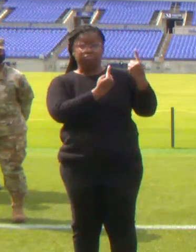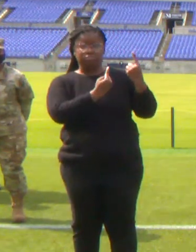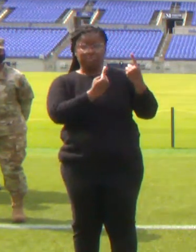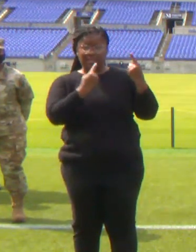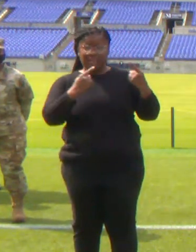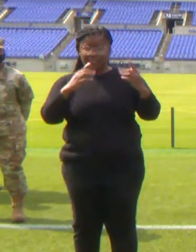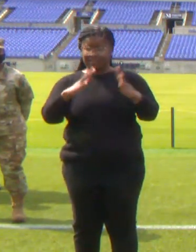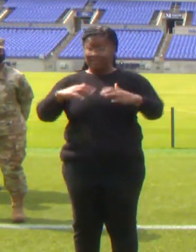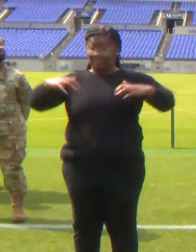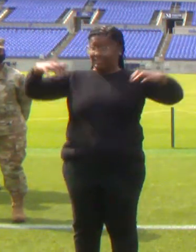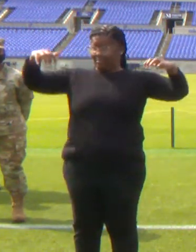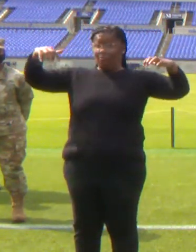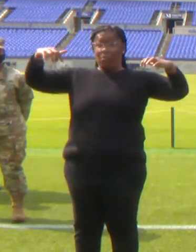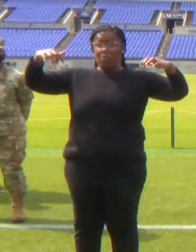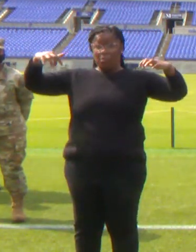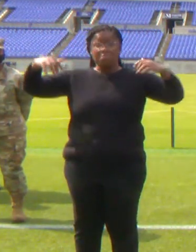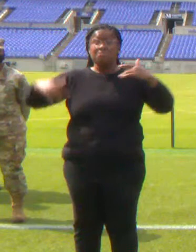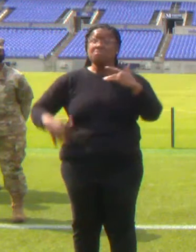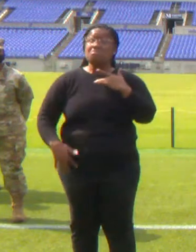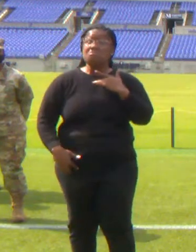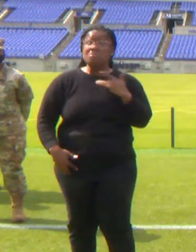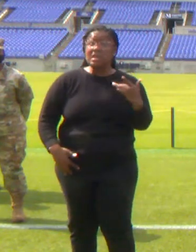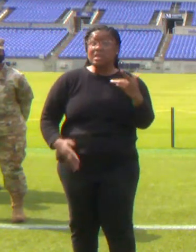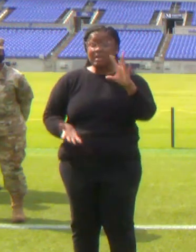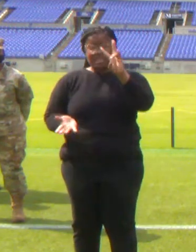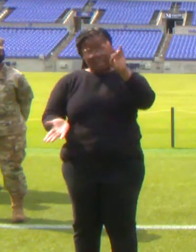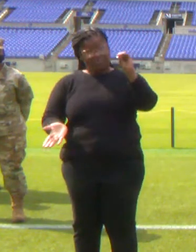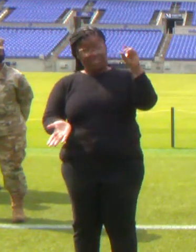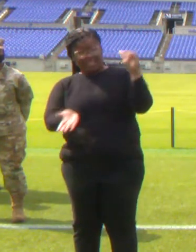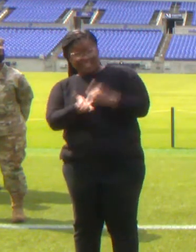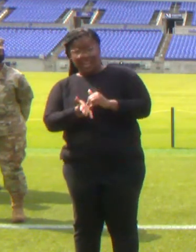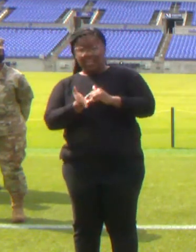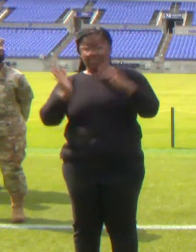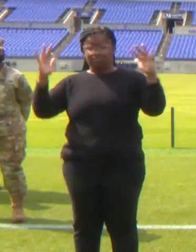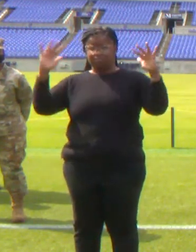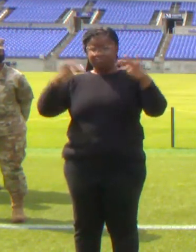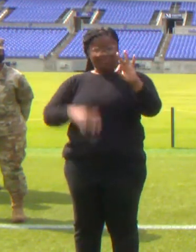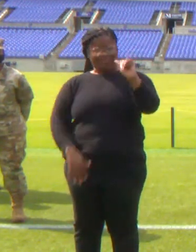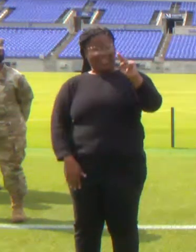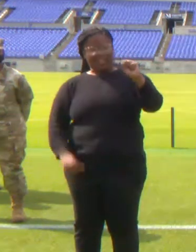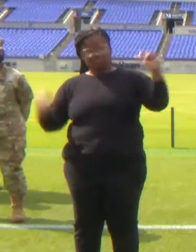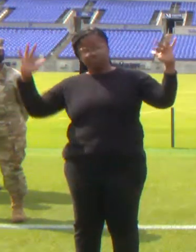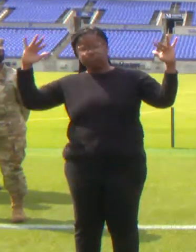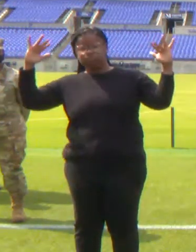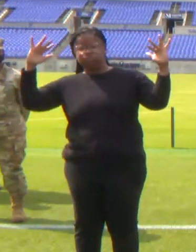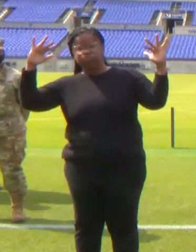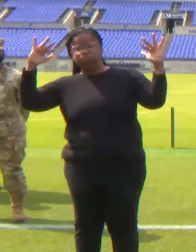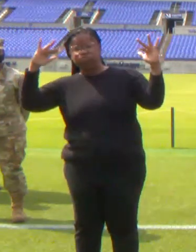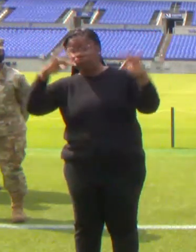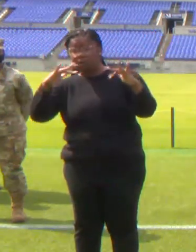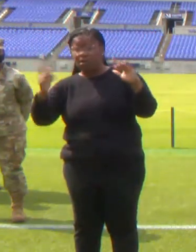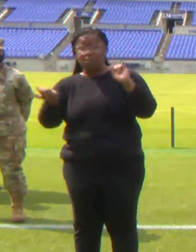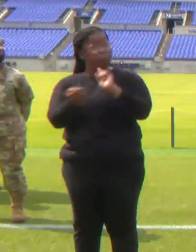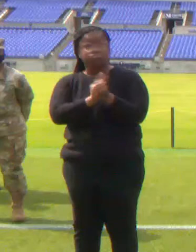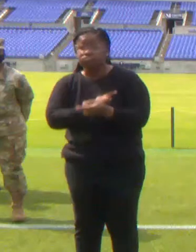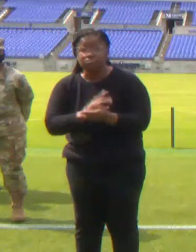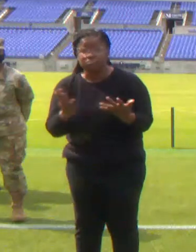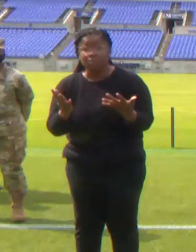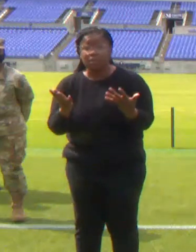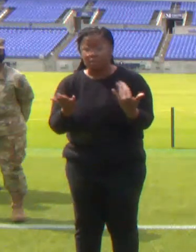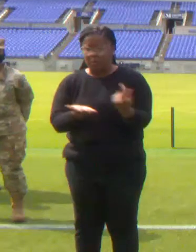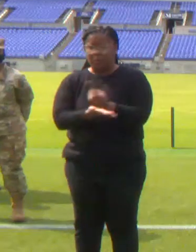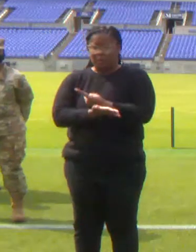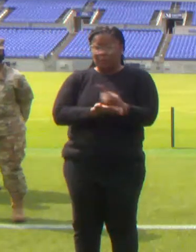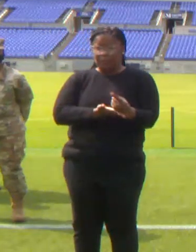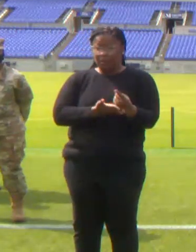normally packed with 70,000 cheering fans, was converted over the course of just a few weeks this winter year